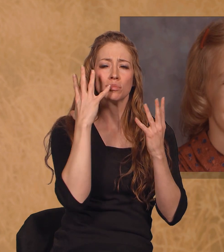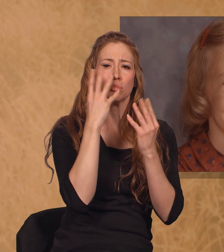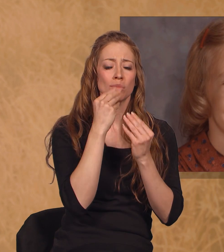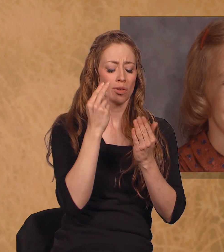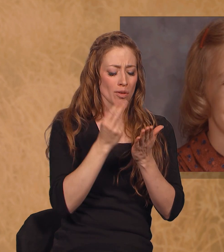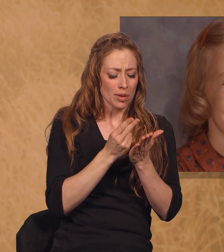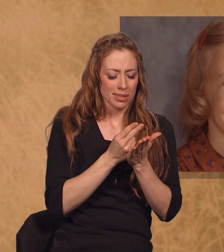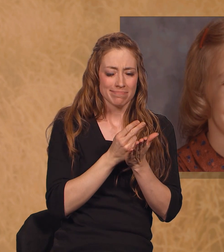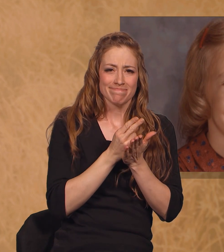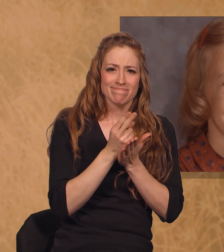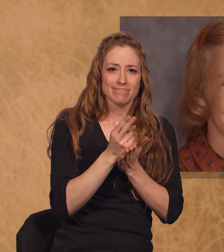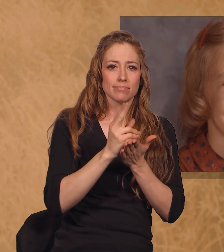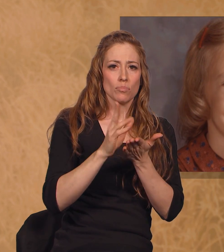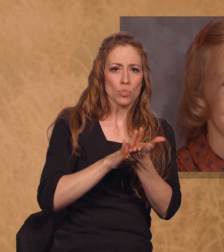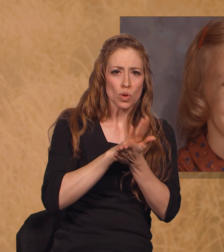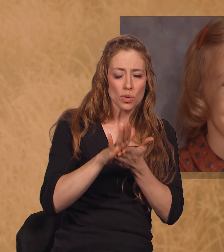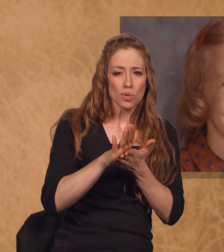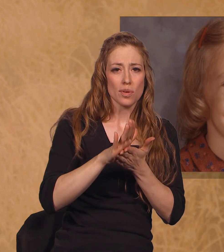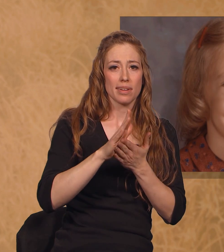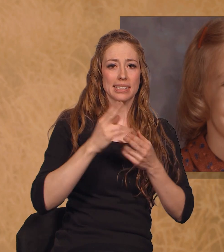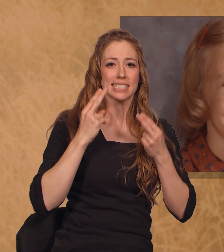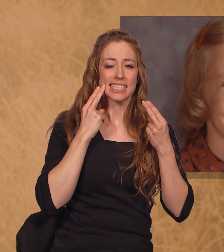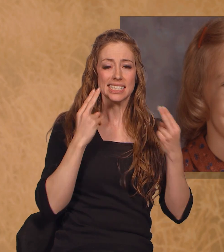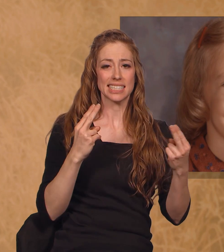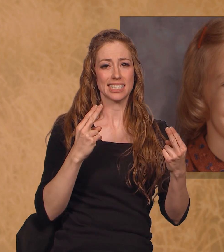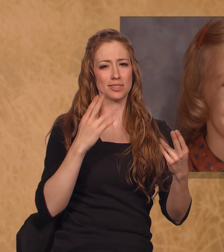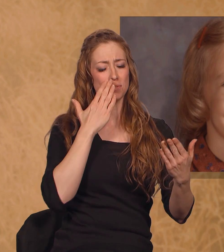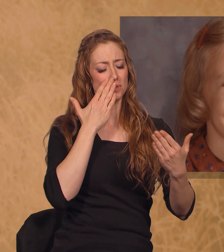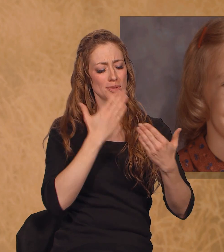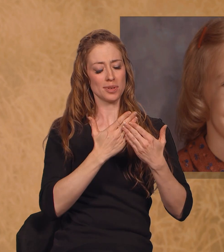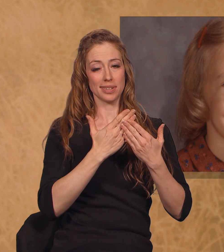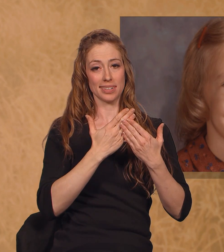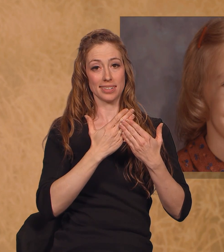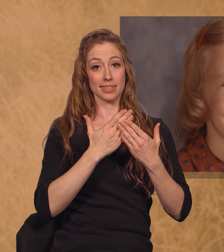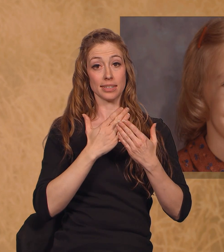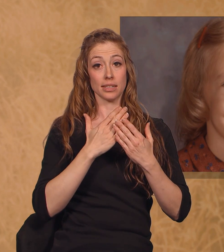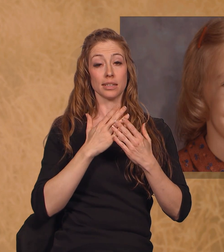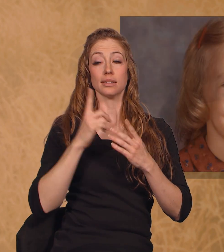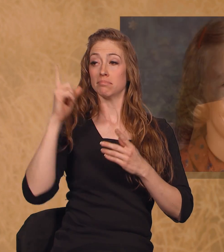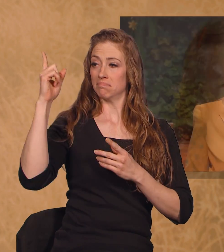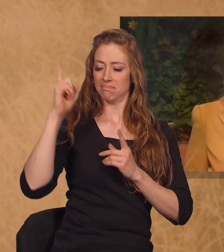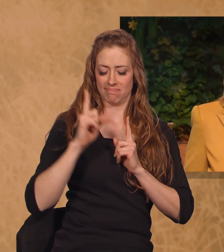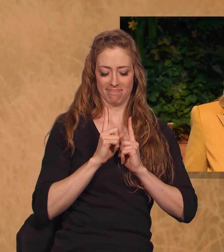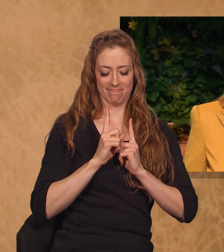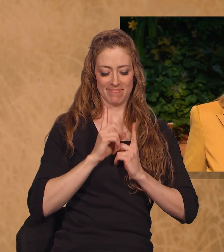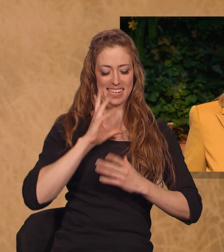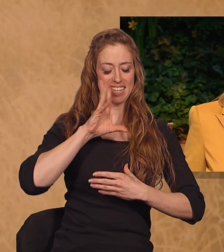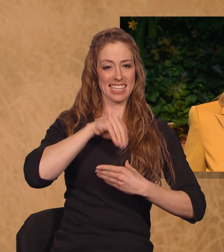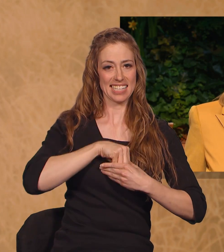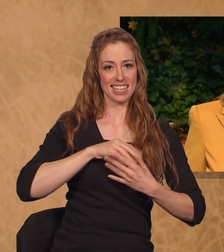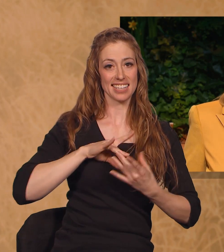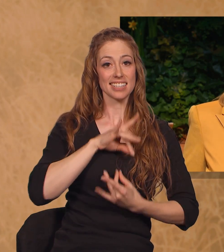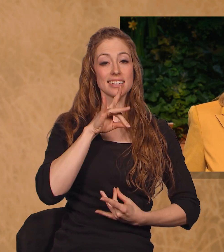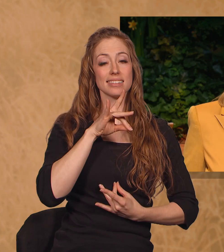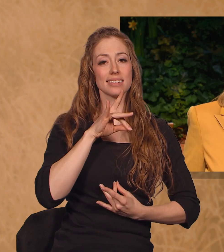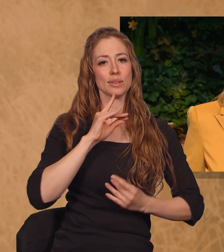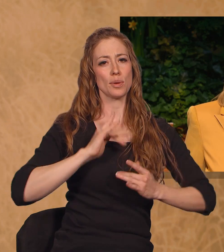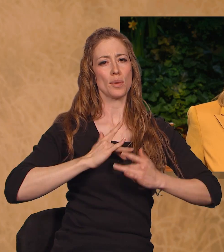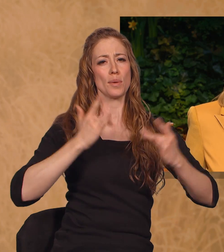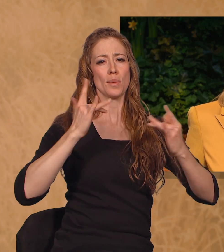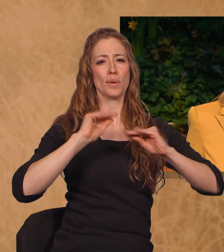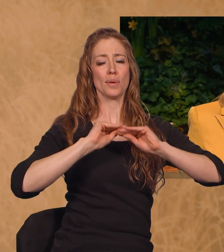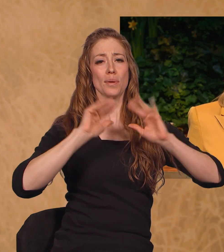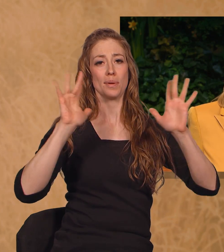innocent and good. She had the spirit with her, and it showed. I wish every young woman